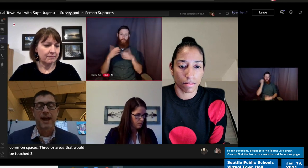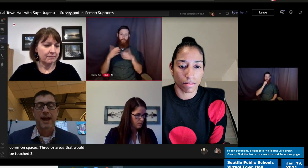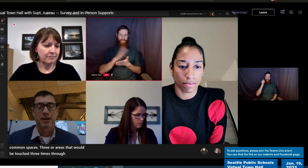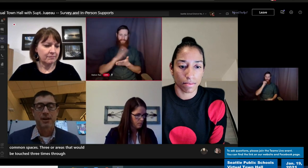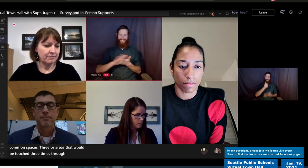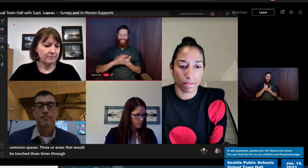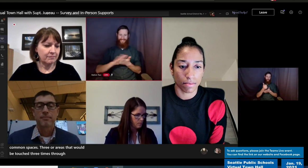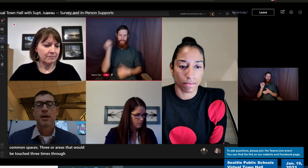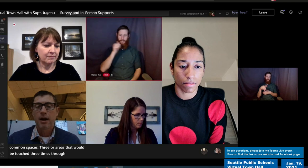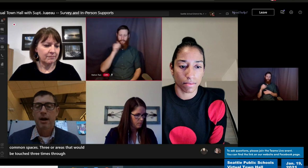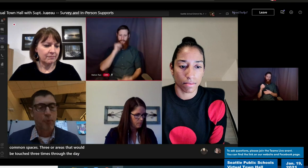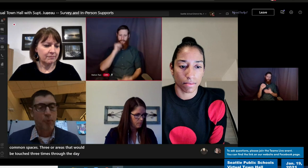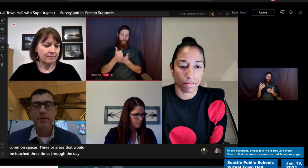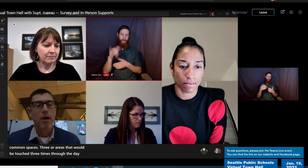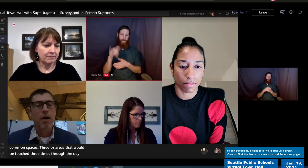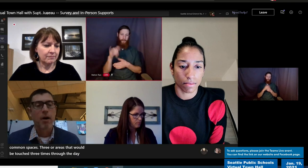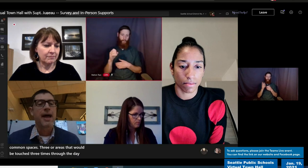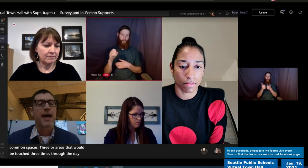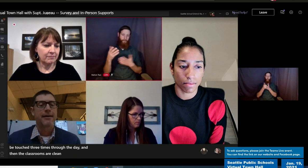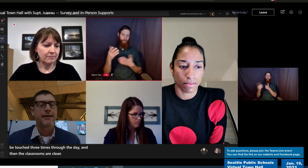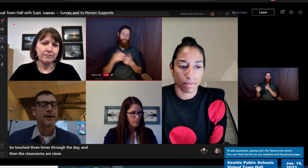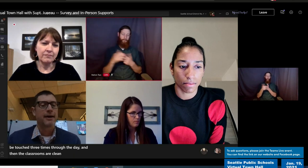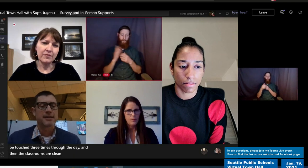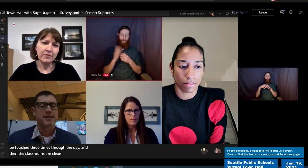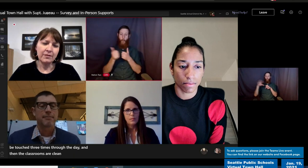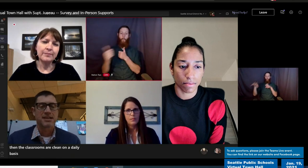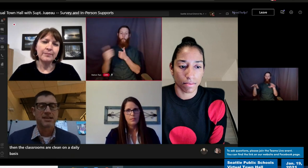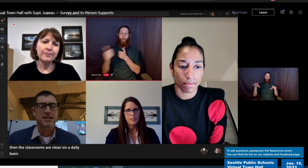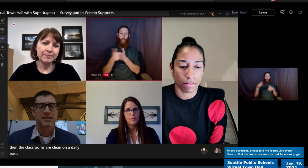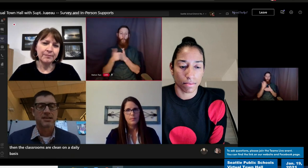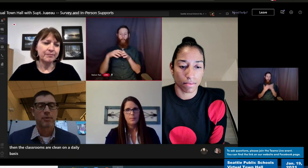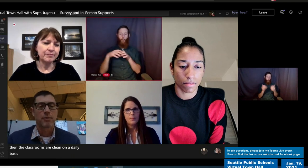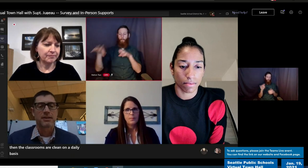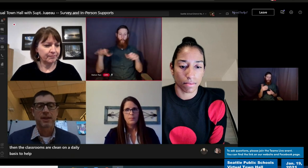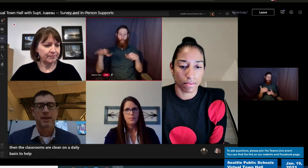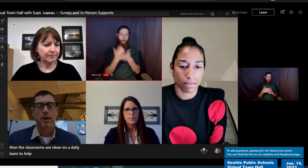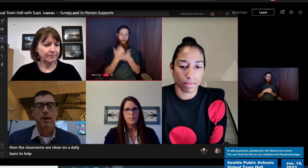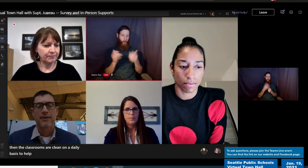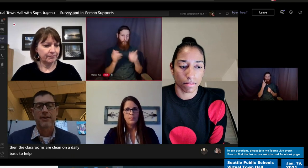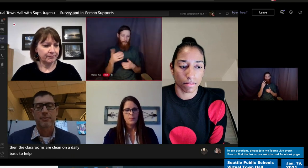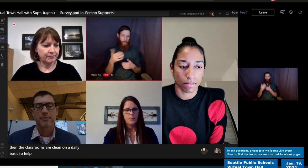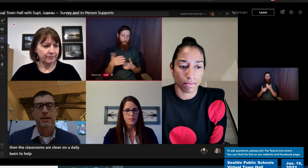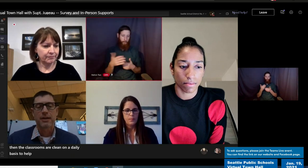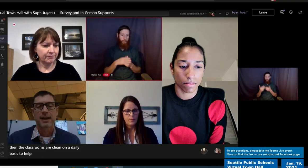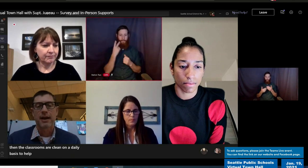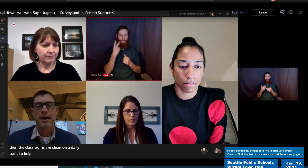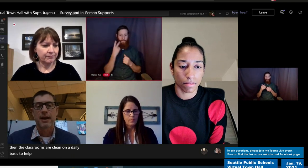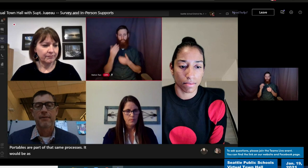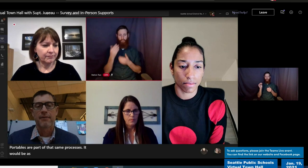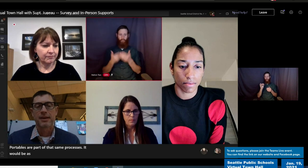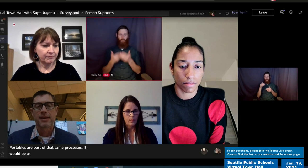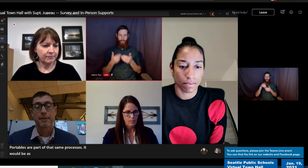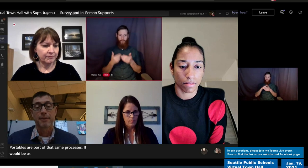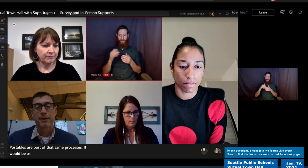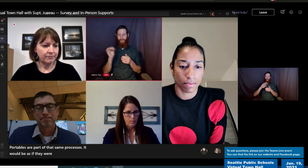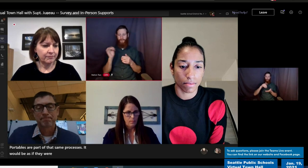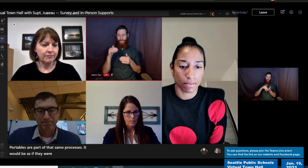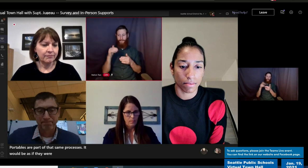portables are part of that same process as it would be as if they were a classroom inside of the main building.